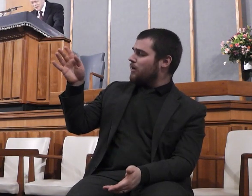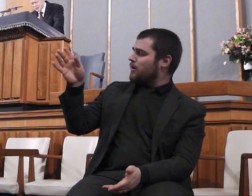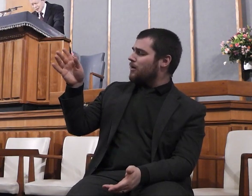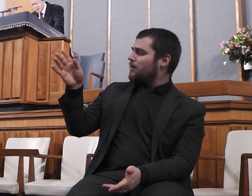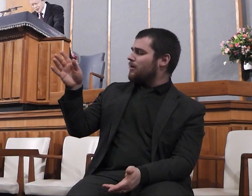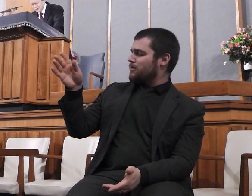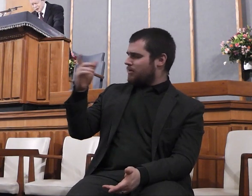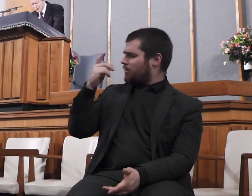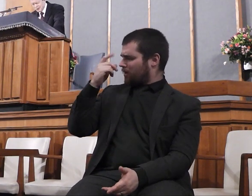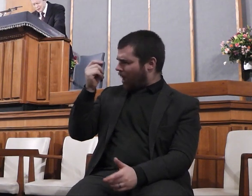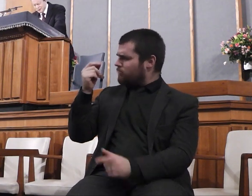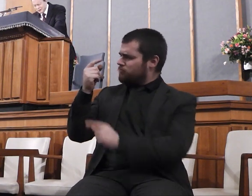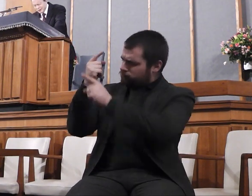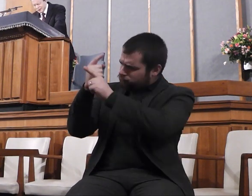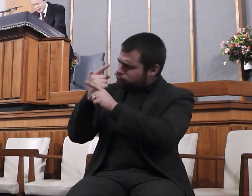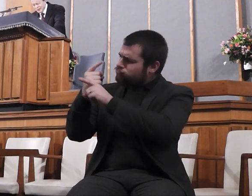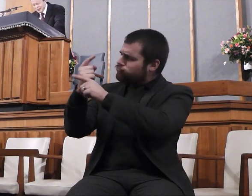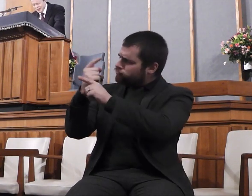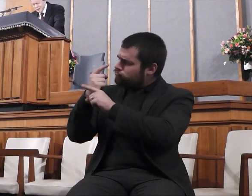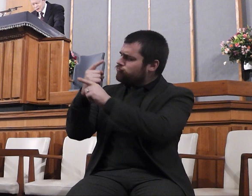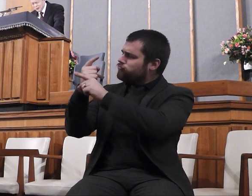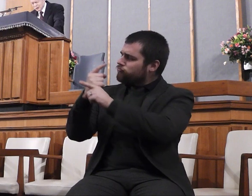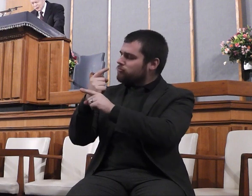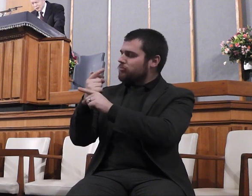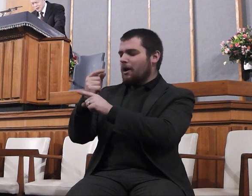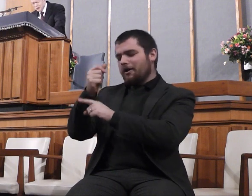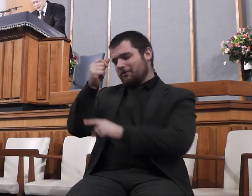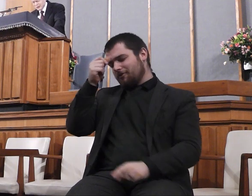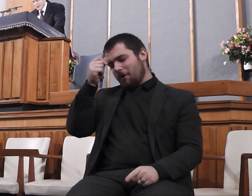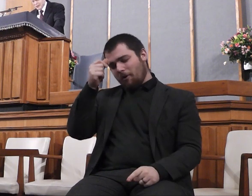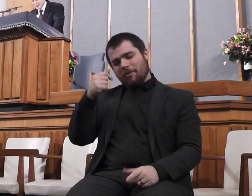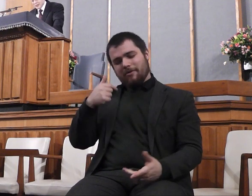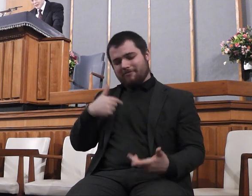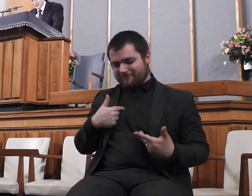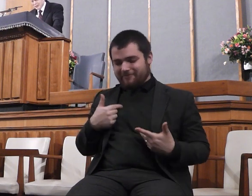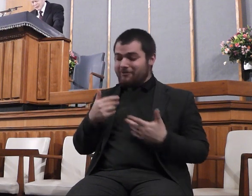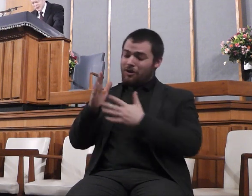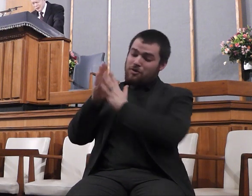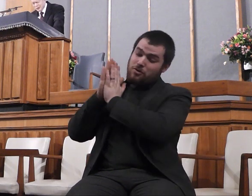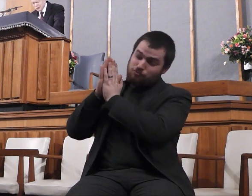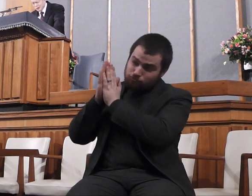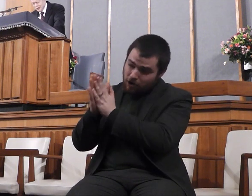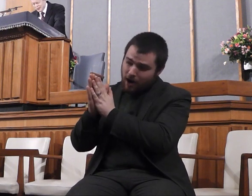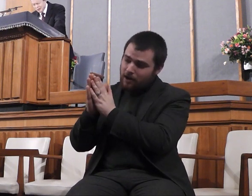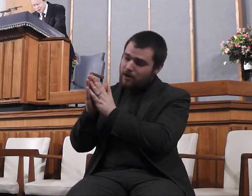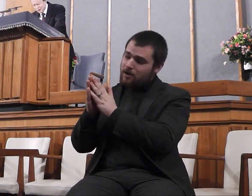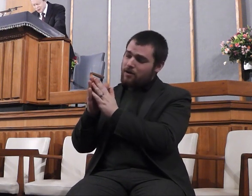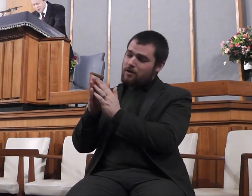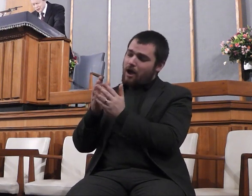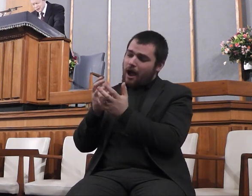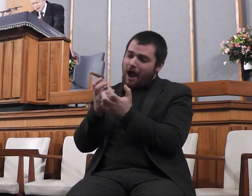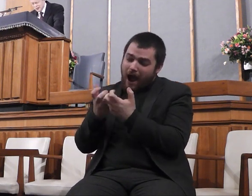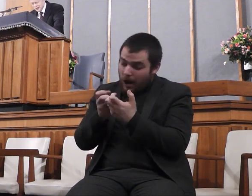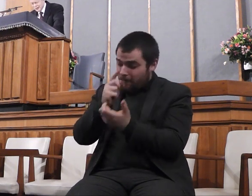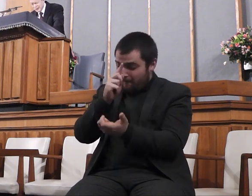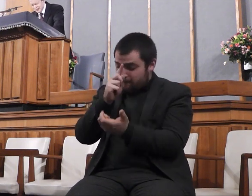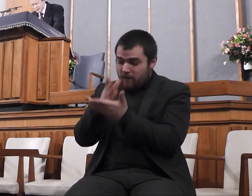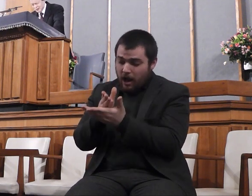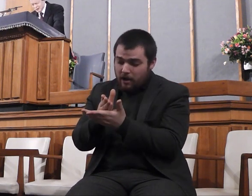in faith, in the name of Jesus Christ, thou dost surely hear us from on high and